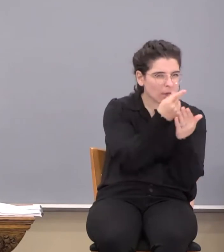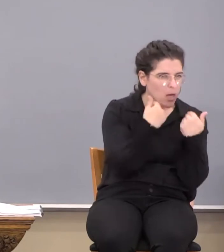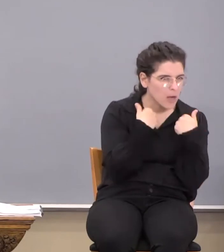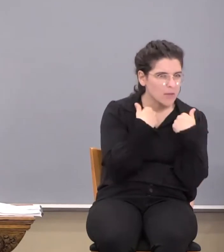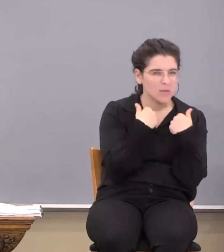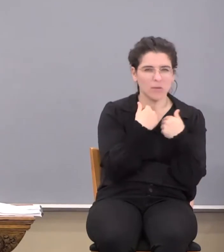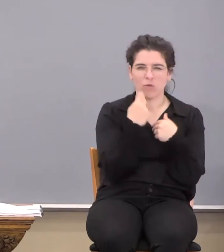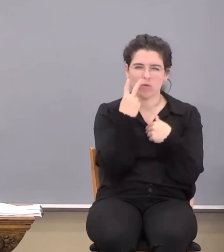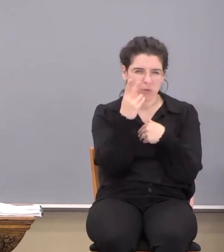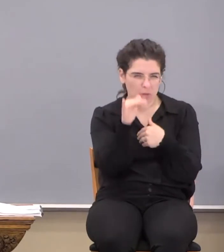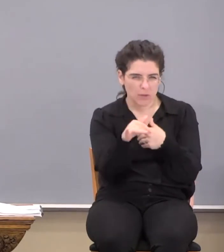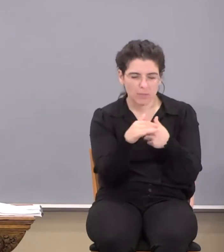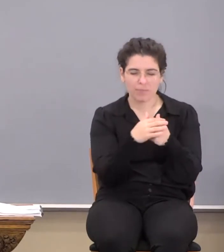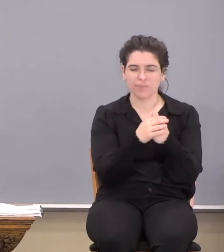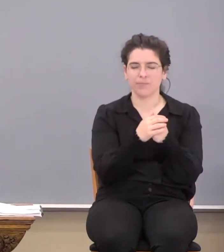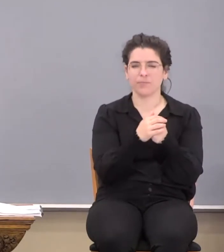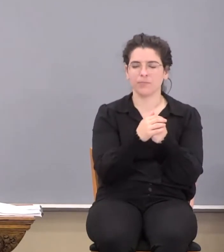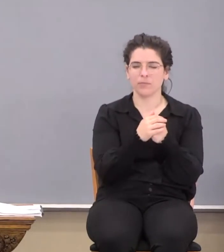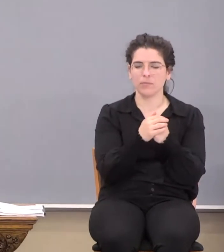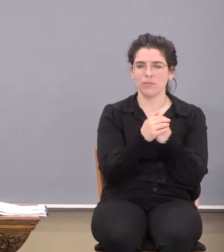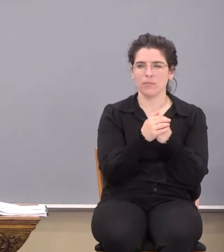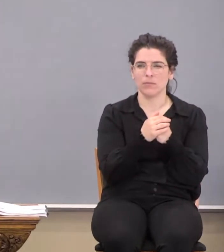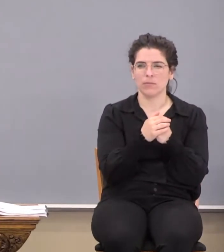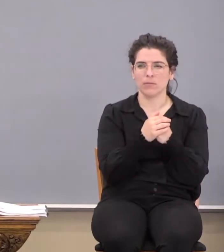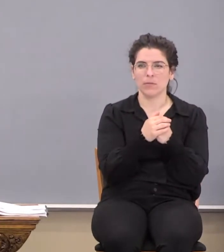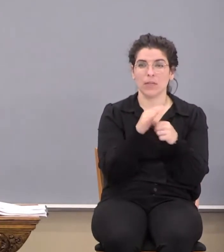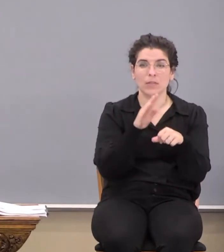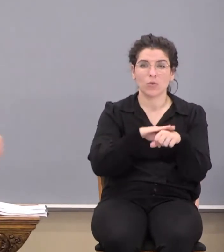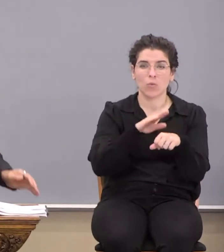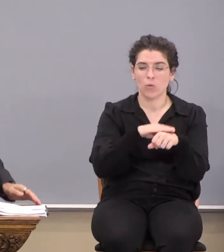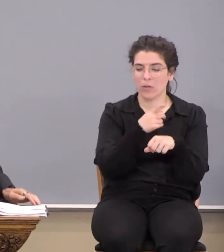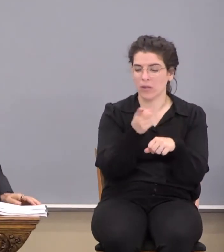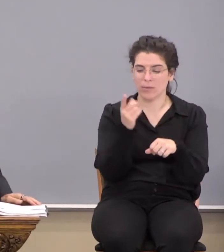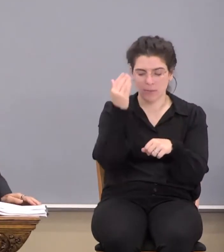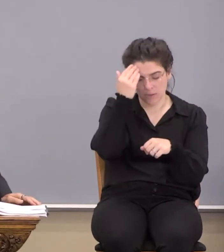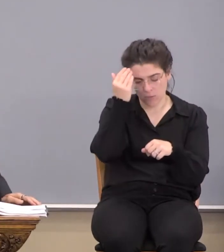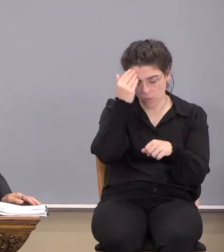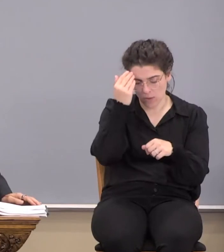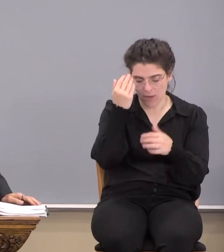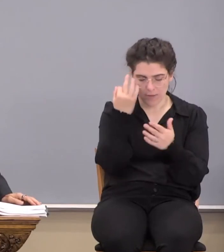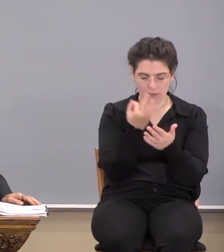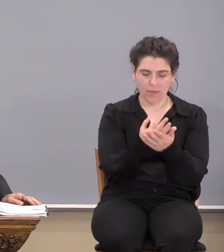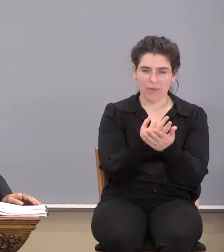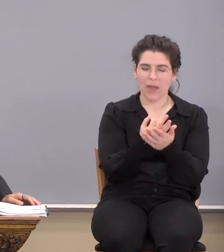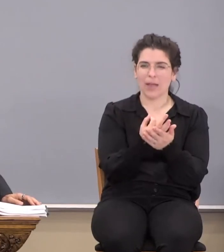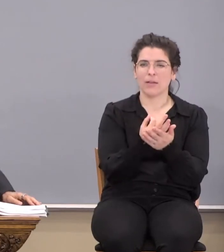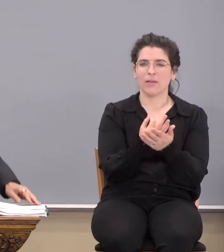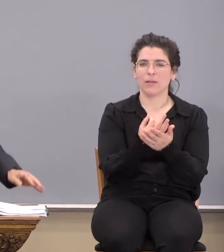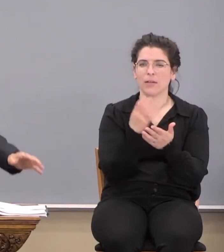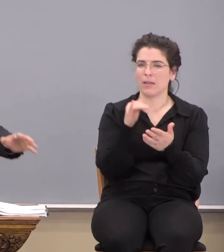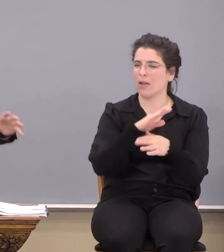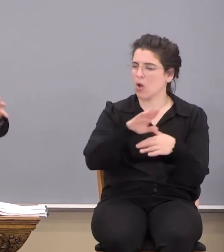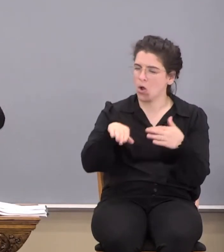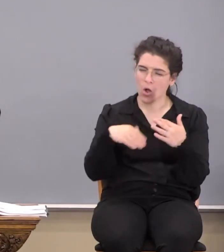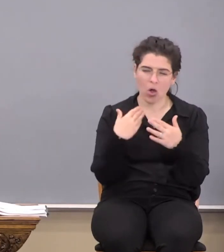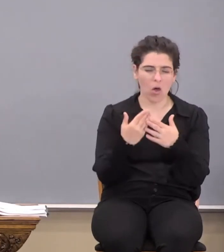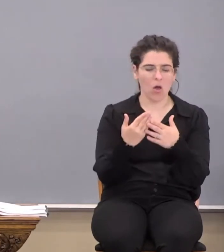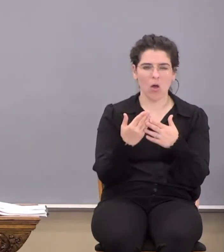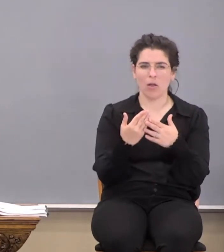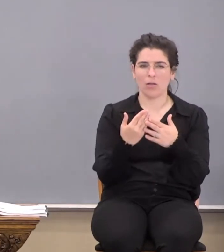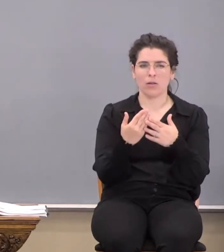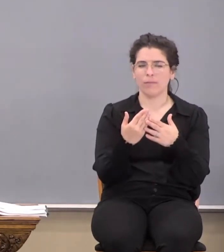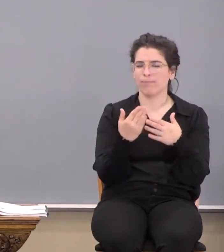You see that? He's warning them to be aware of the fact that all those,